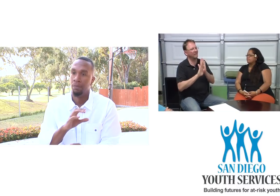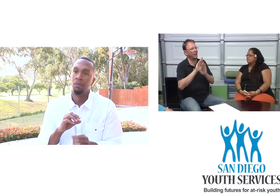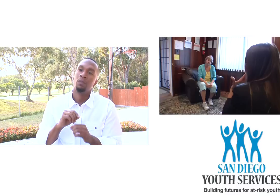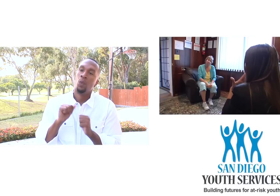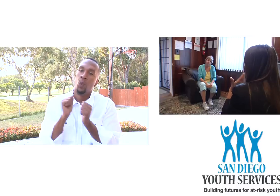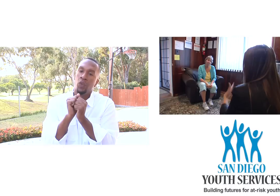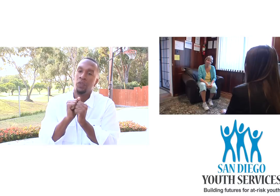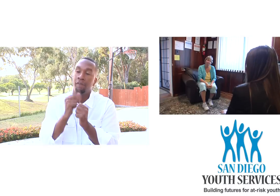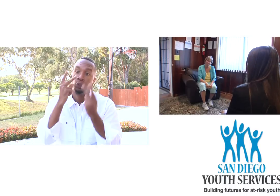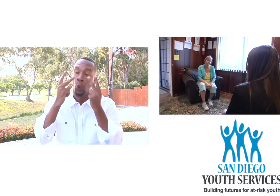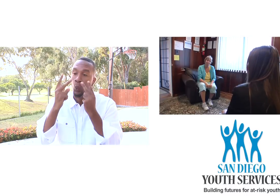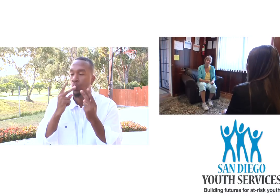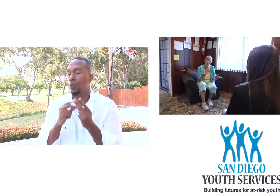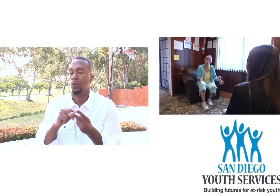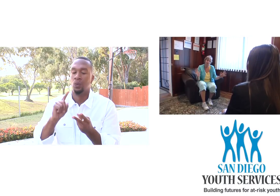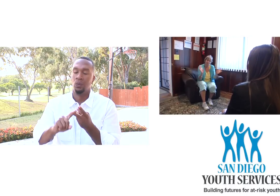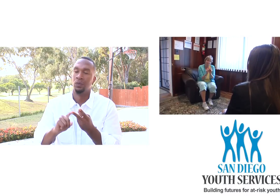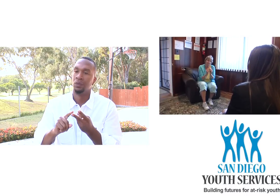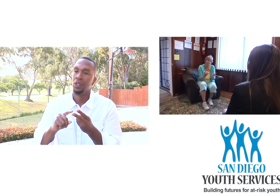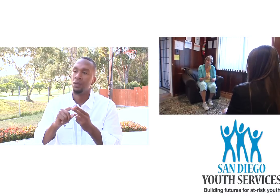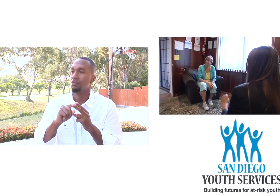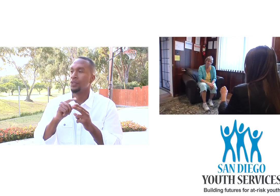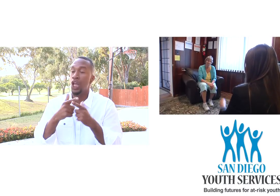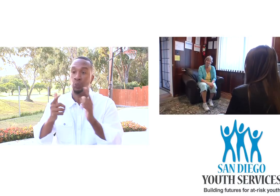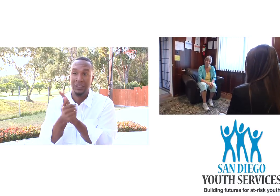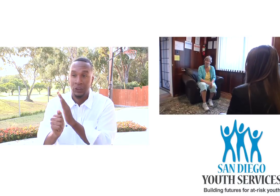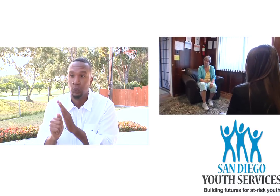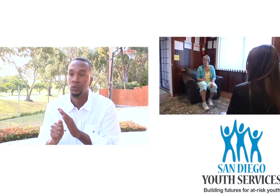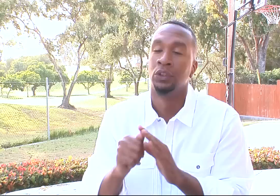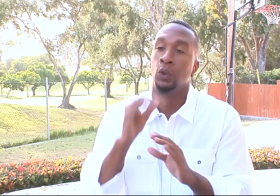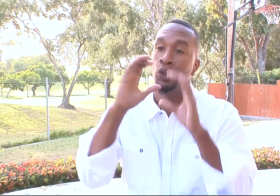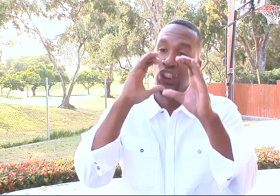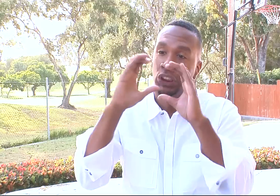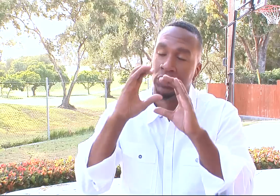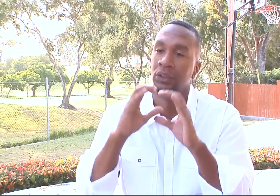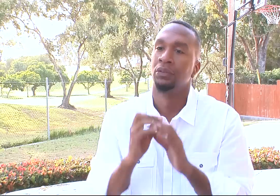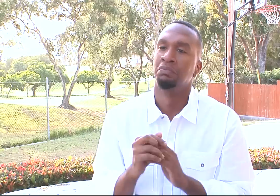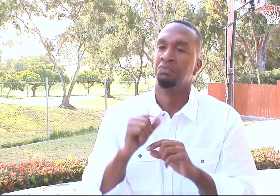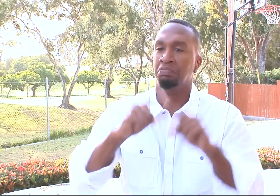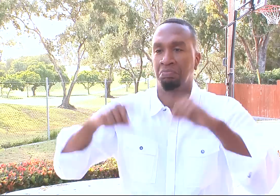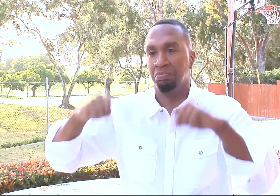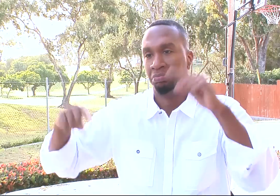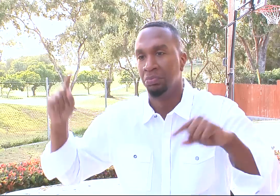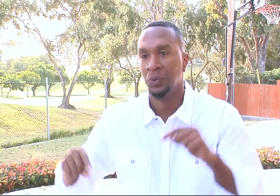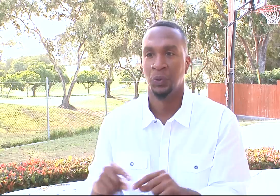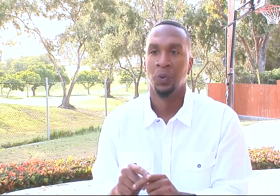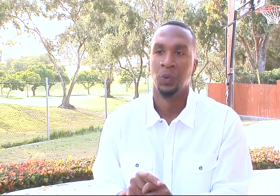they develop with visual skills, with their linguistic skills, and a variety of other skills. So